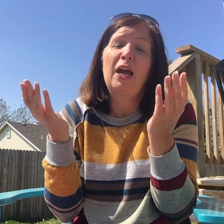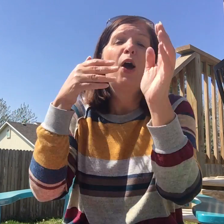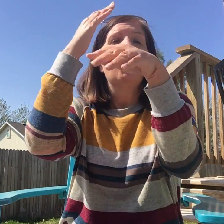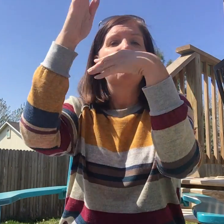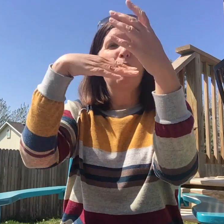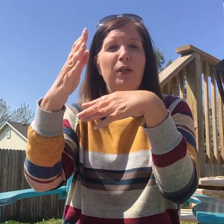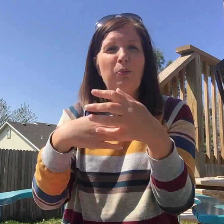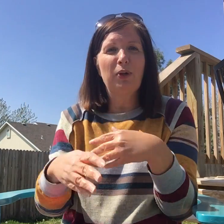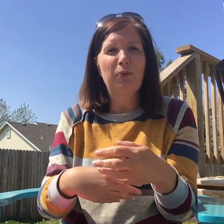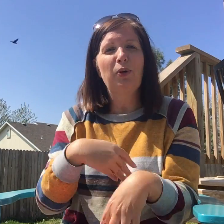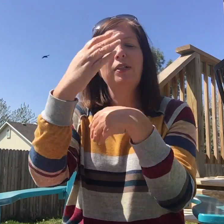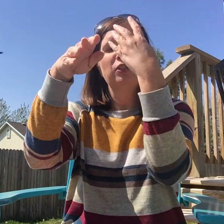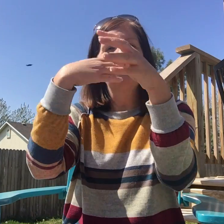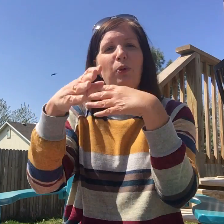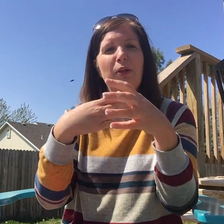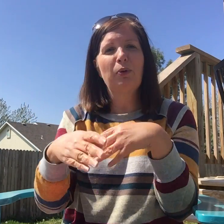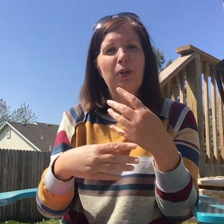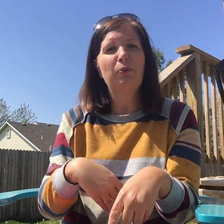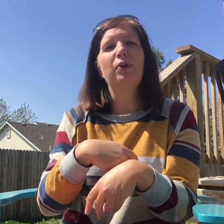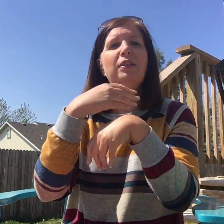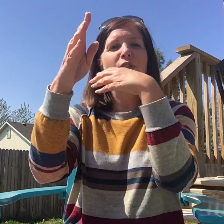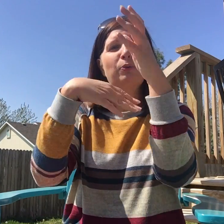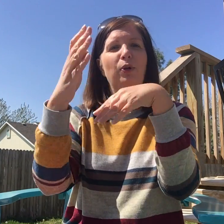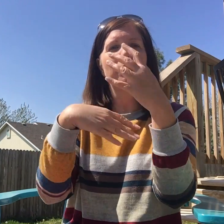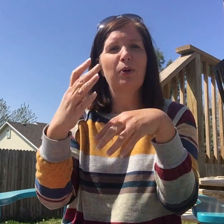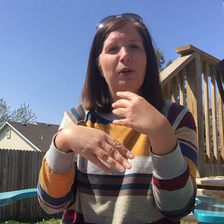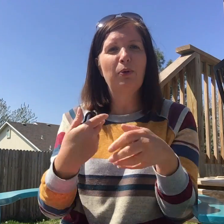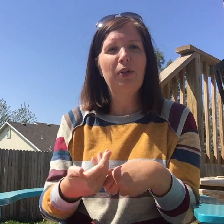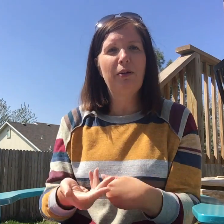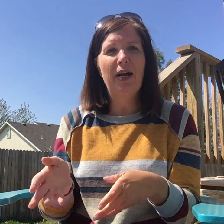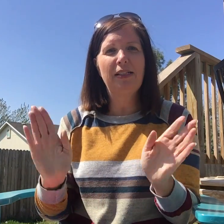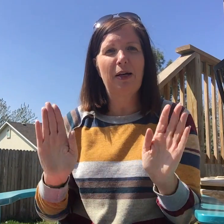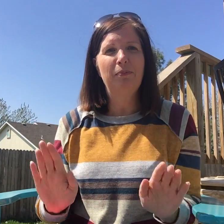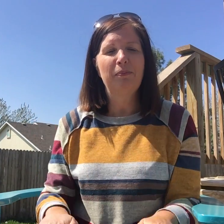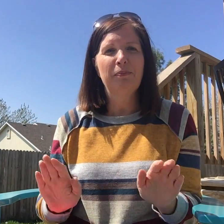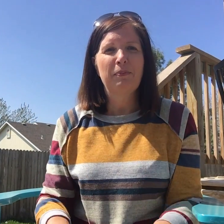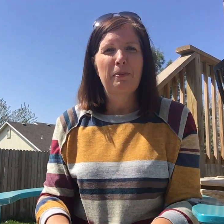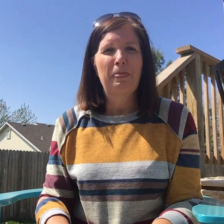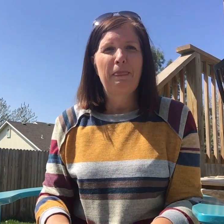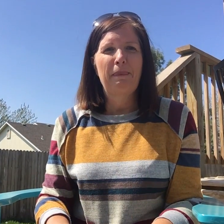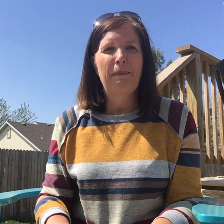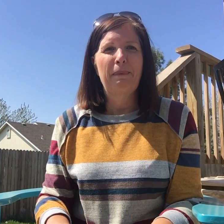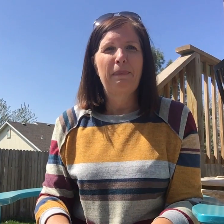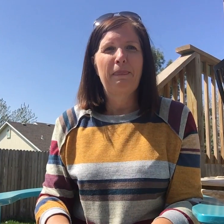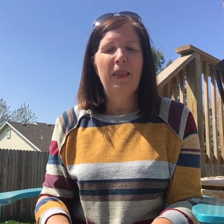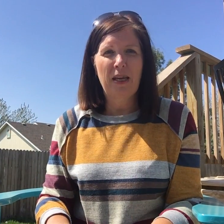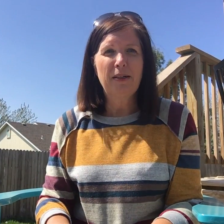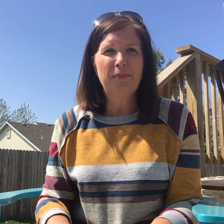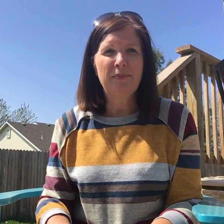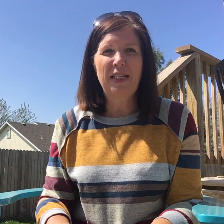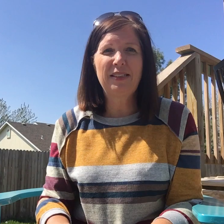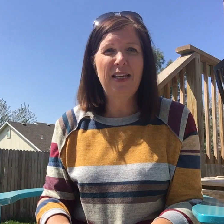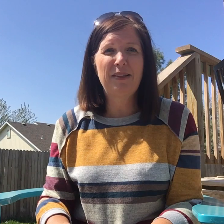roly-roly-roly in she roly-roly-roly-roly and she really really really dried down that's it